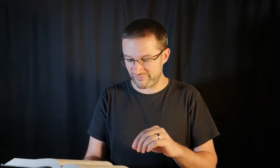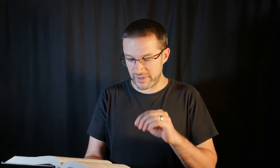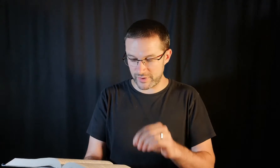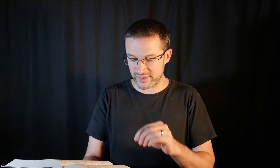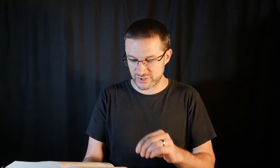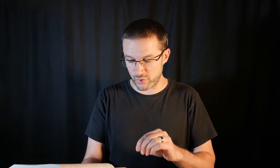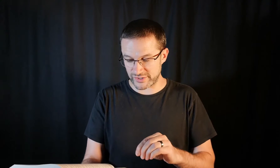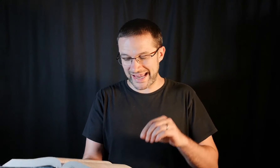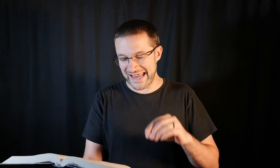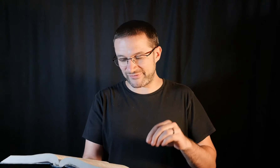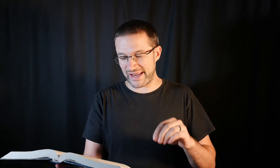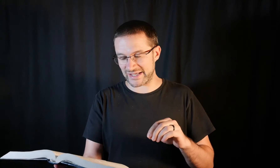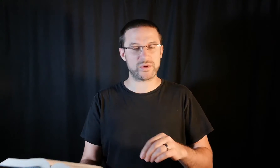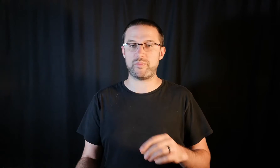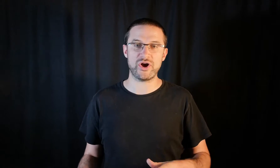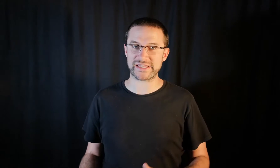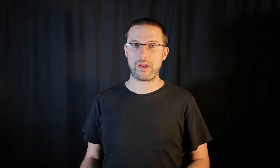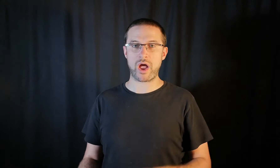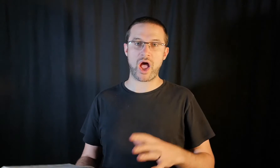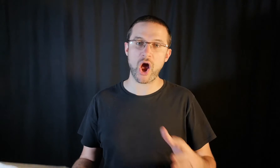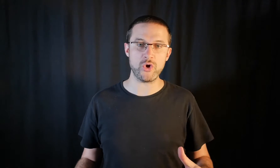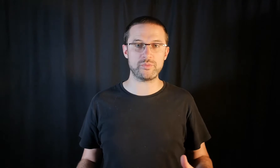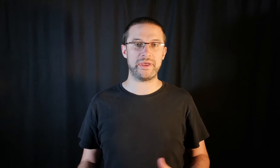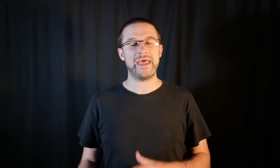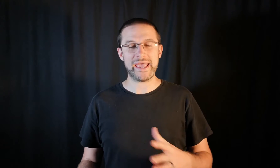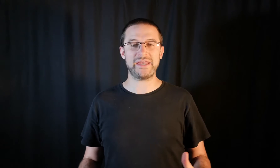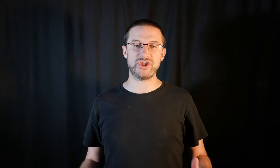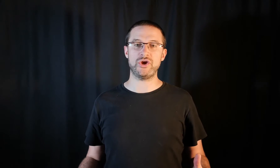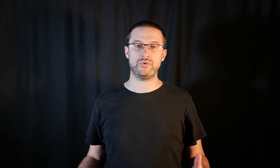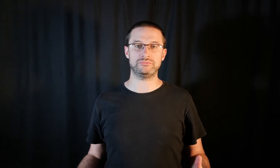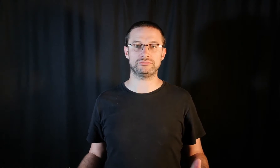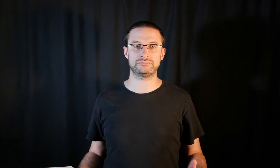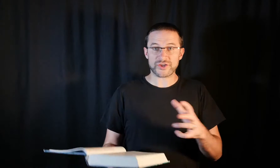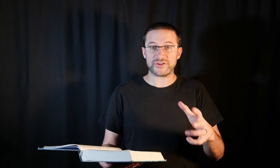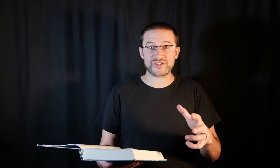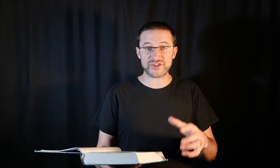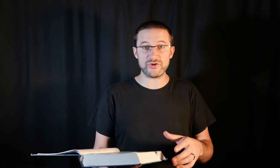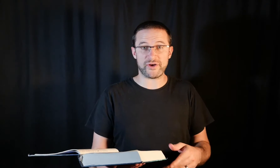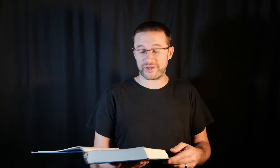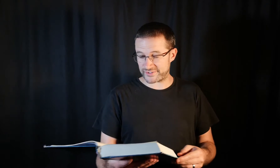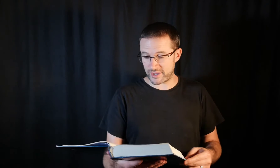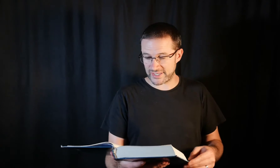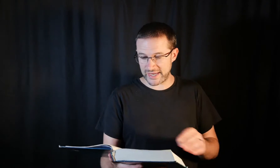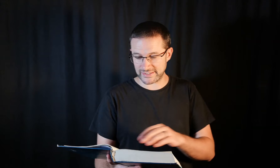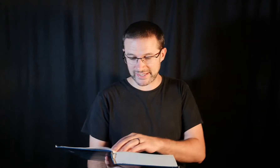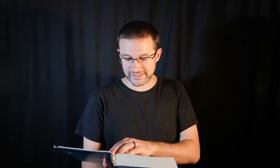be with us Lord even as we put our hope in you. Titus 2 verse 13 says